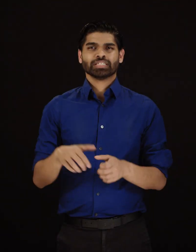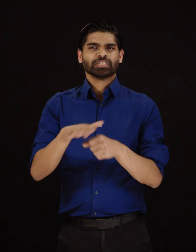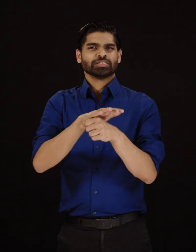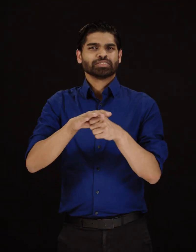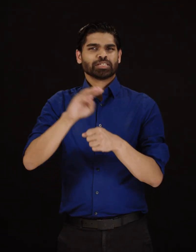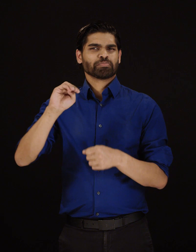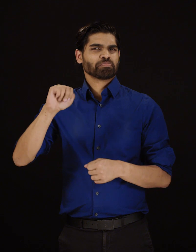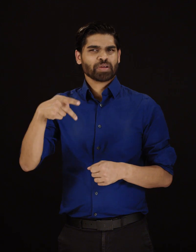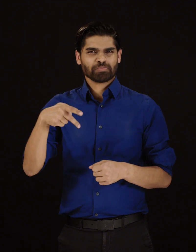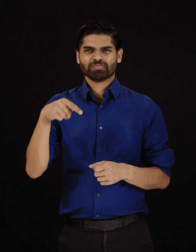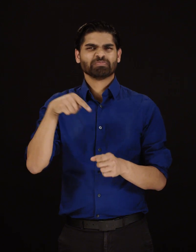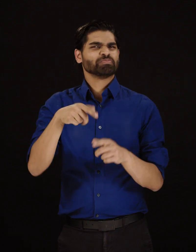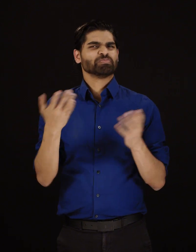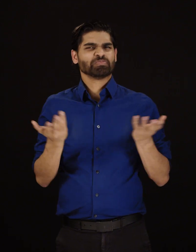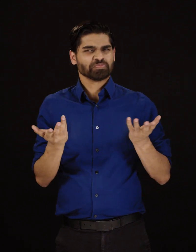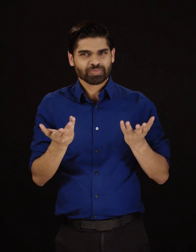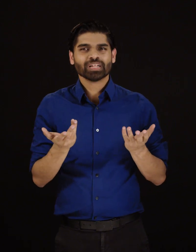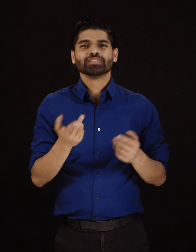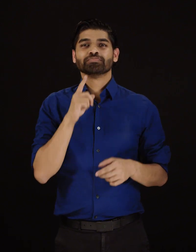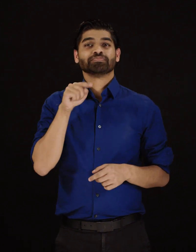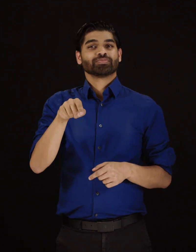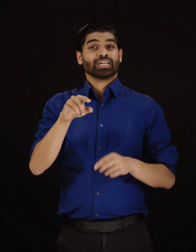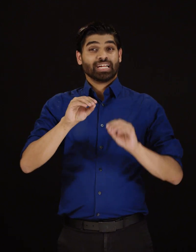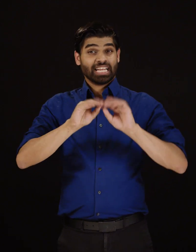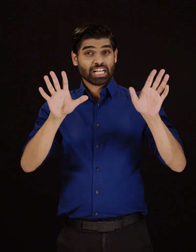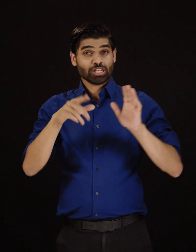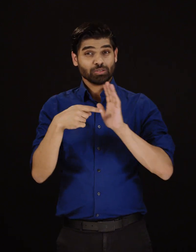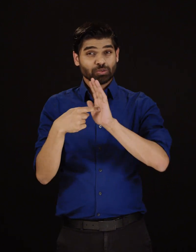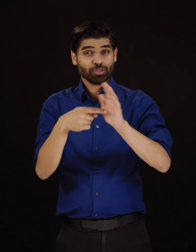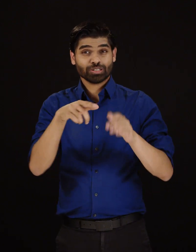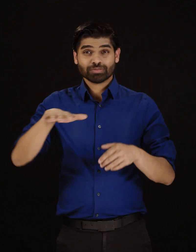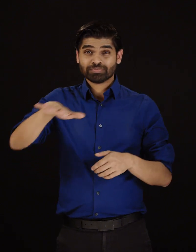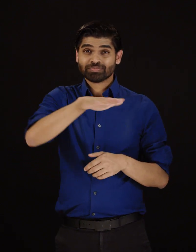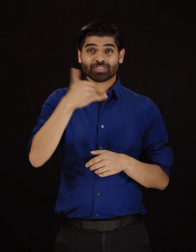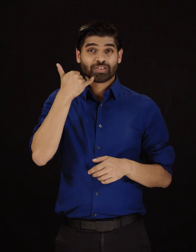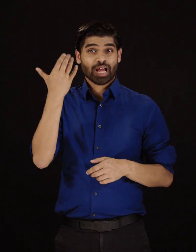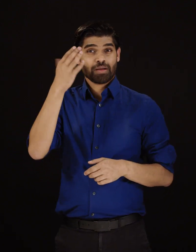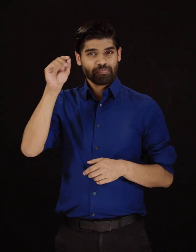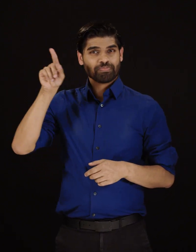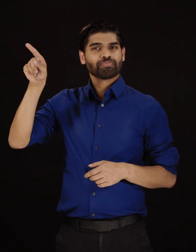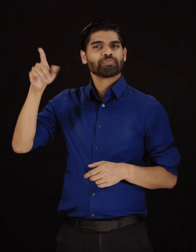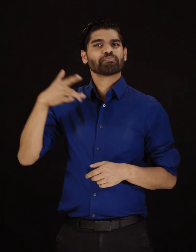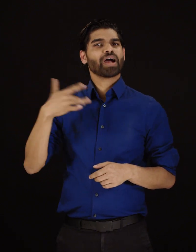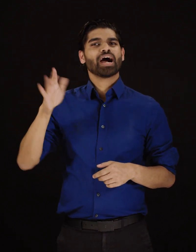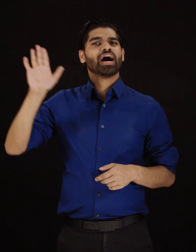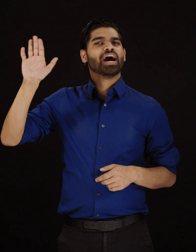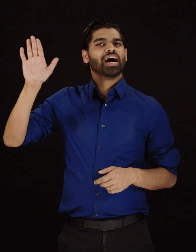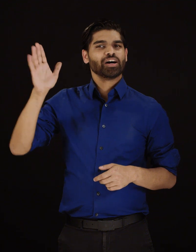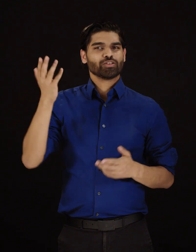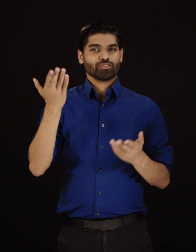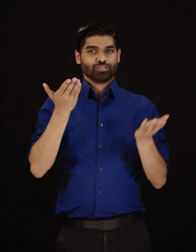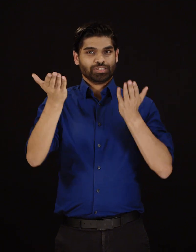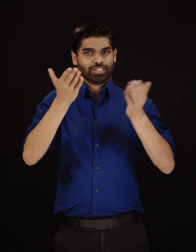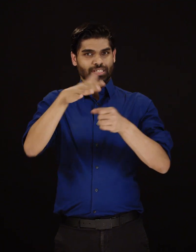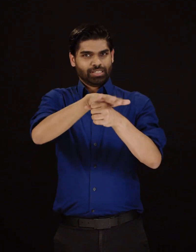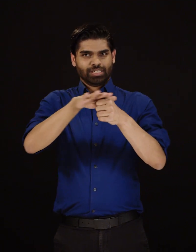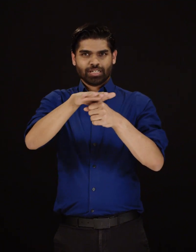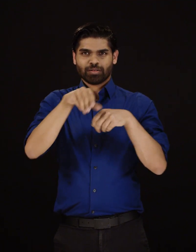A coverage map shows where a wireless service provider provides wireless service. Coverage maps help customers determine